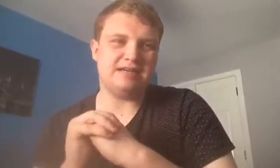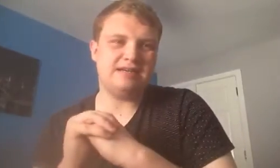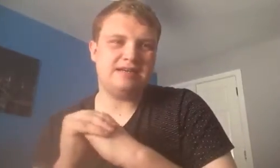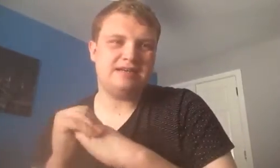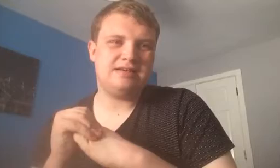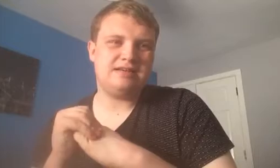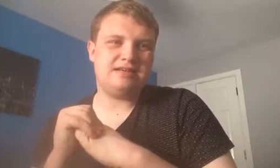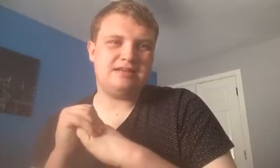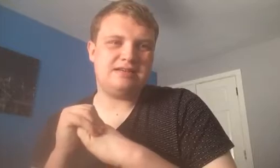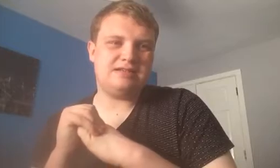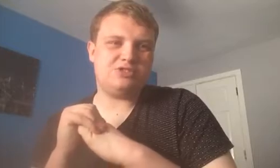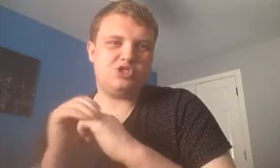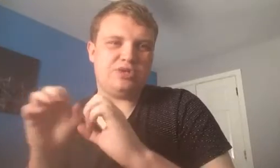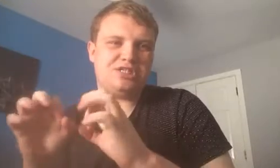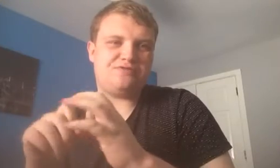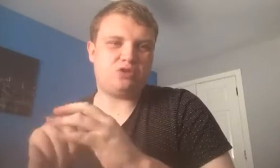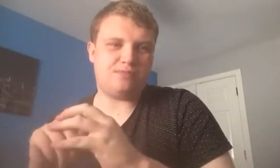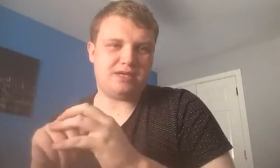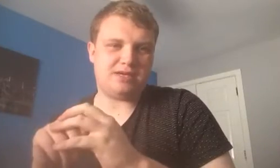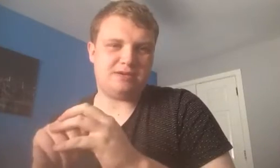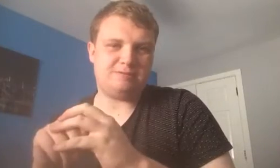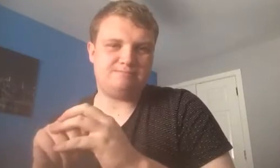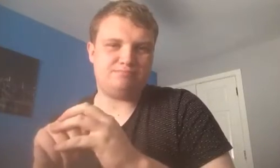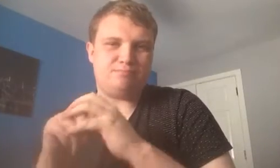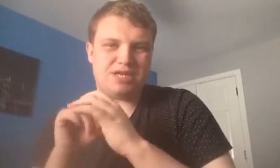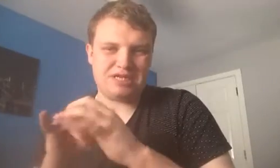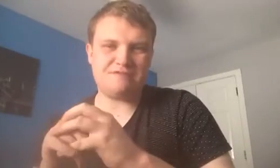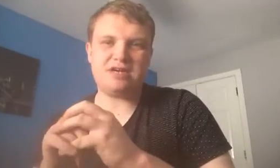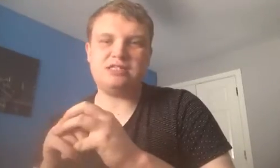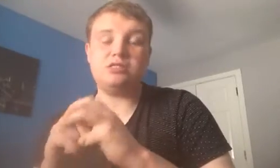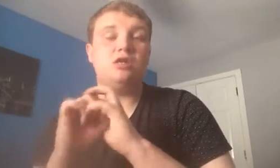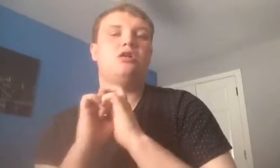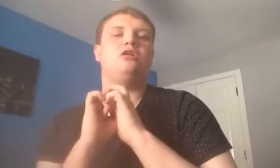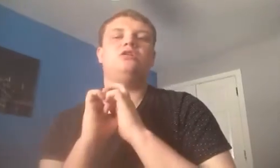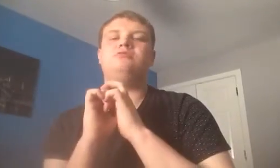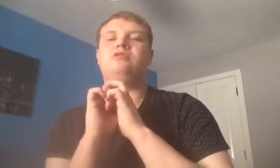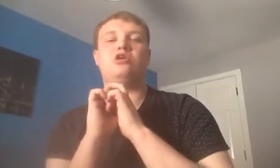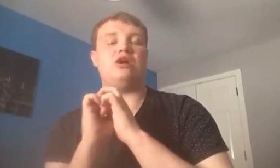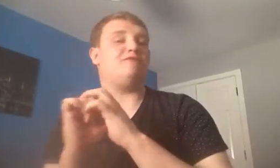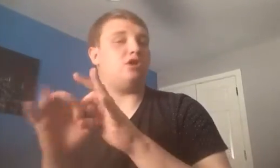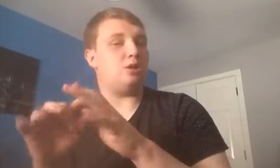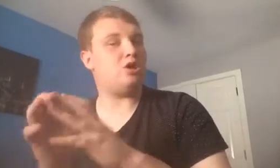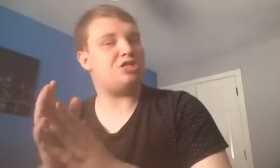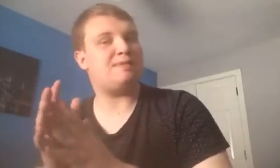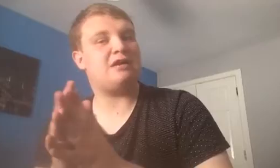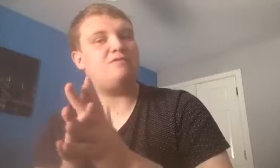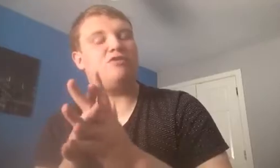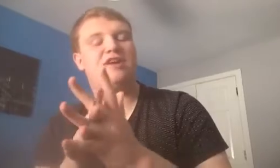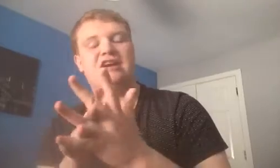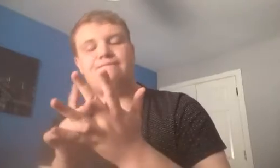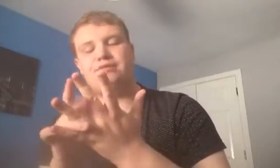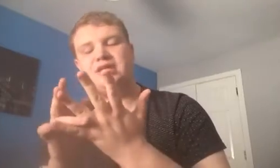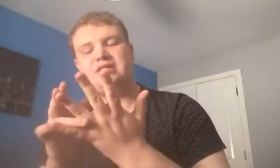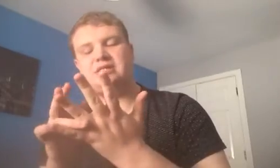tweets from the Brighton fans, who I've got a lot of respect for, they have praised